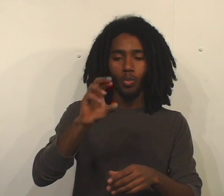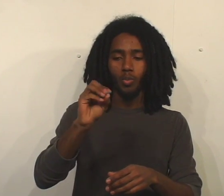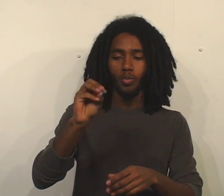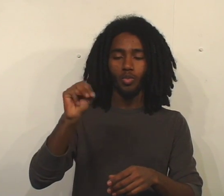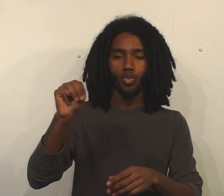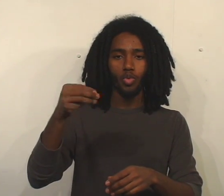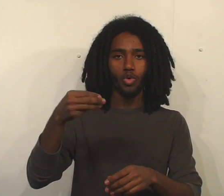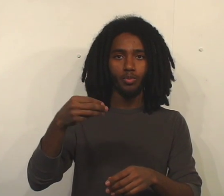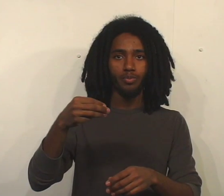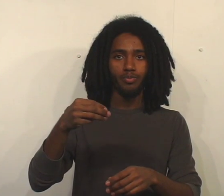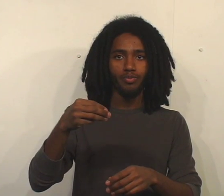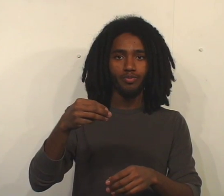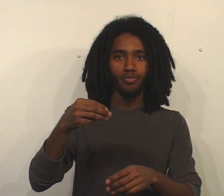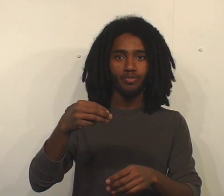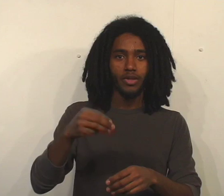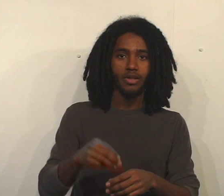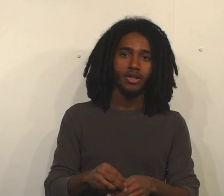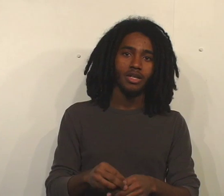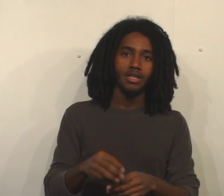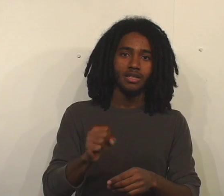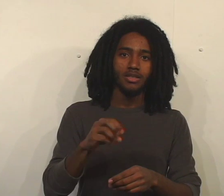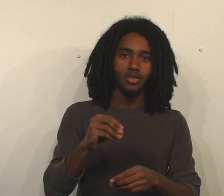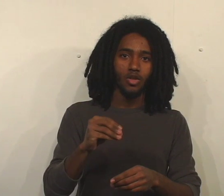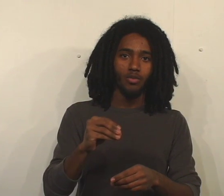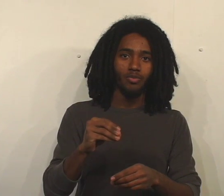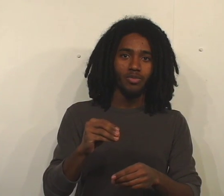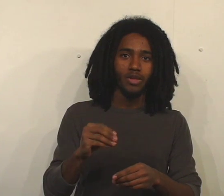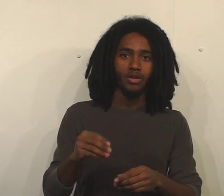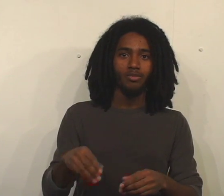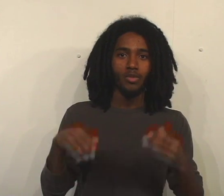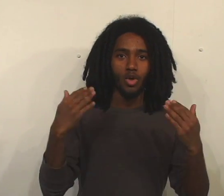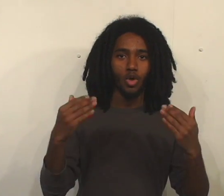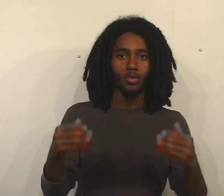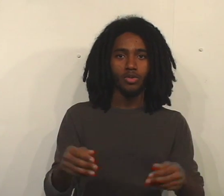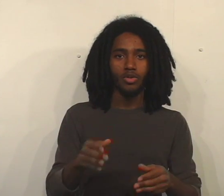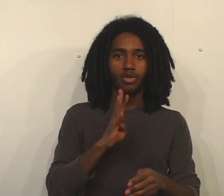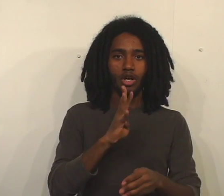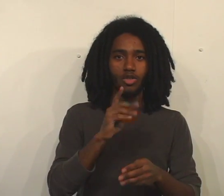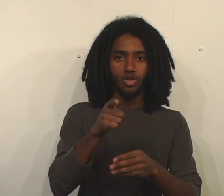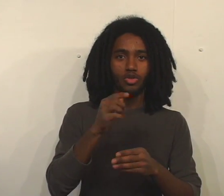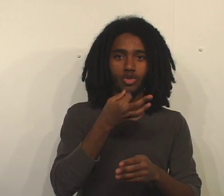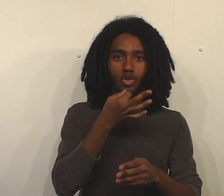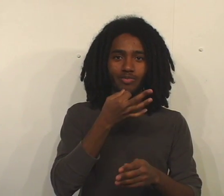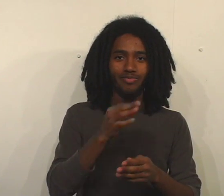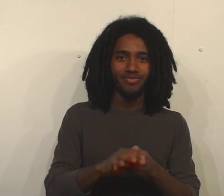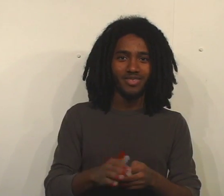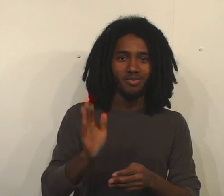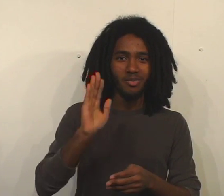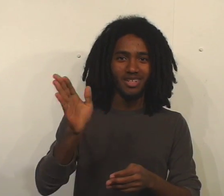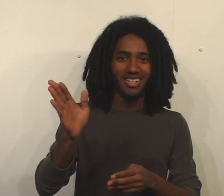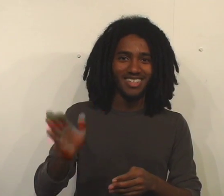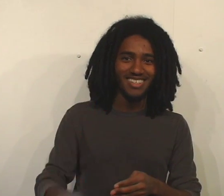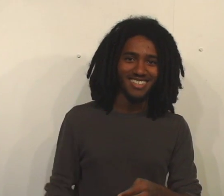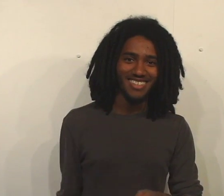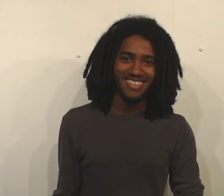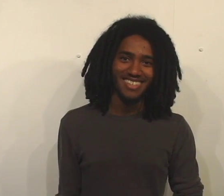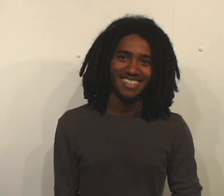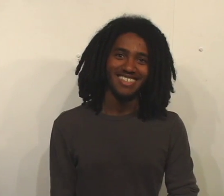Room. So, hope to talk to you soon. Bye-bye. Sweet.